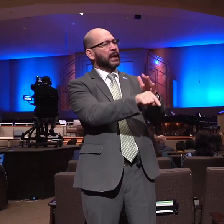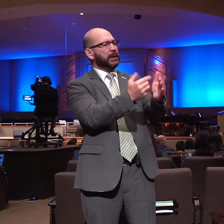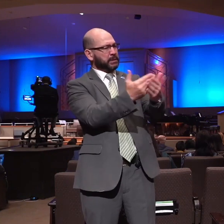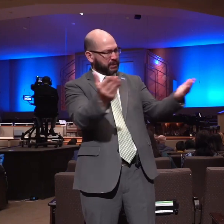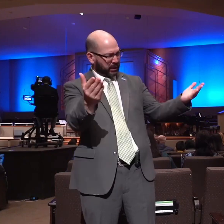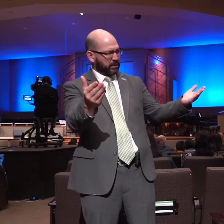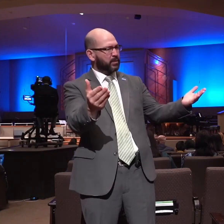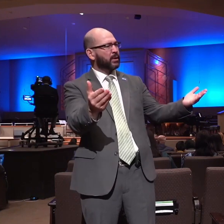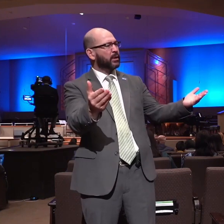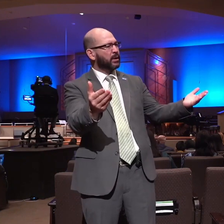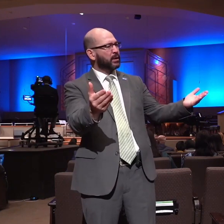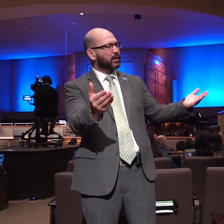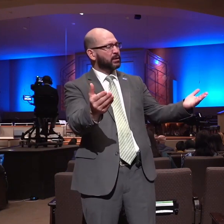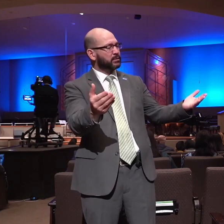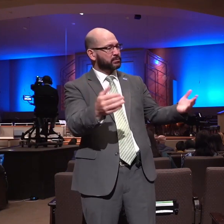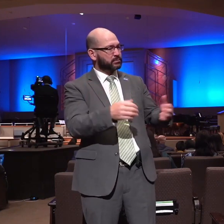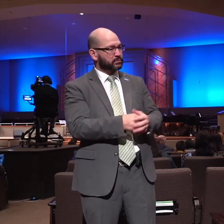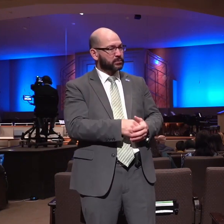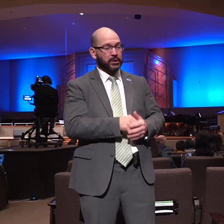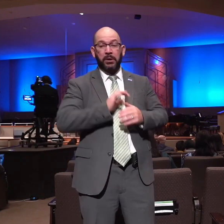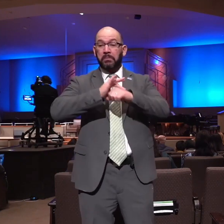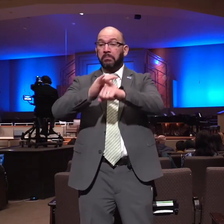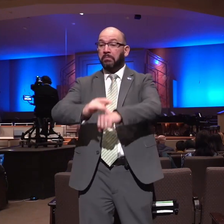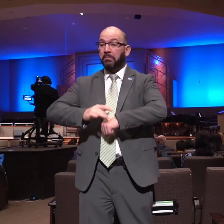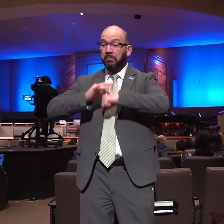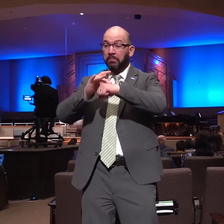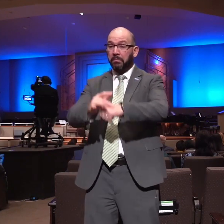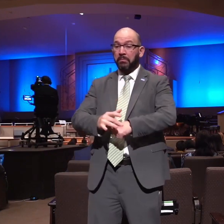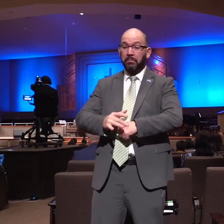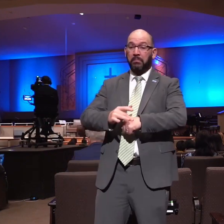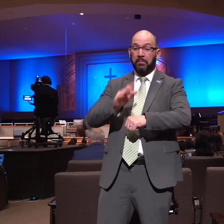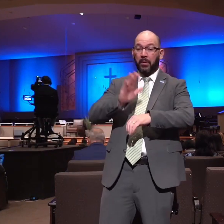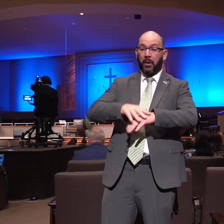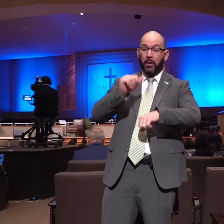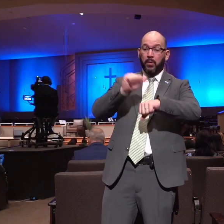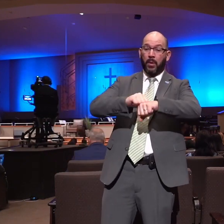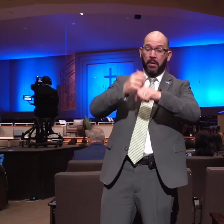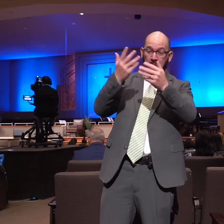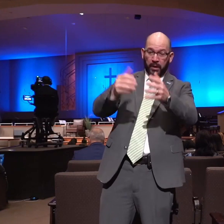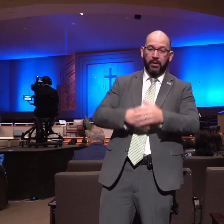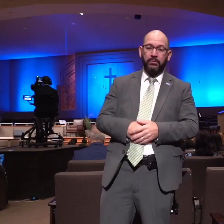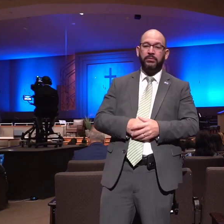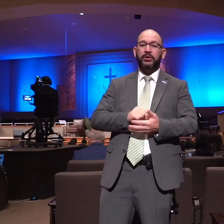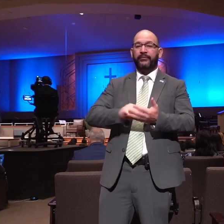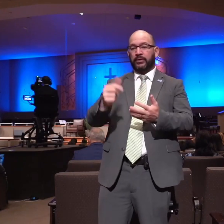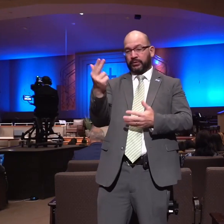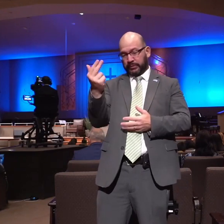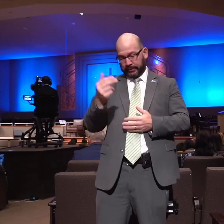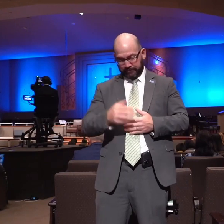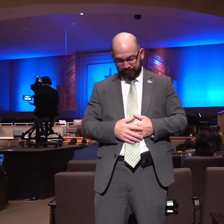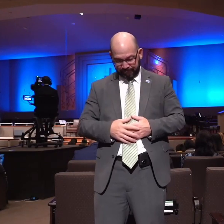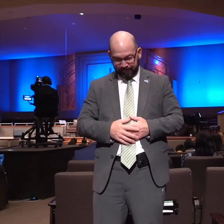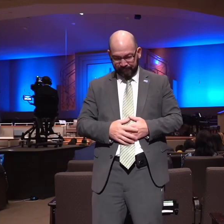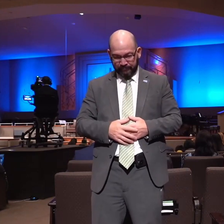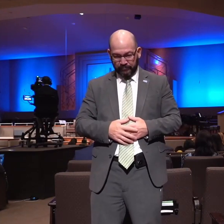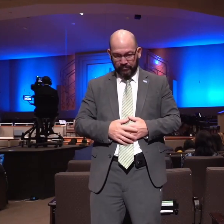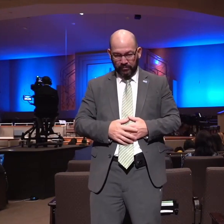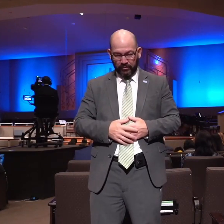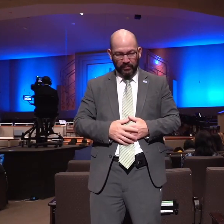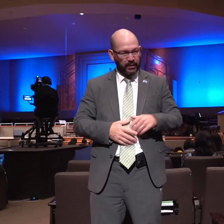slaughter and he went down and dwelt in the top of the rock eat him down to verse 13 and they spake unto him saying no